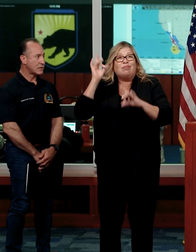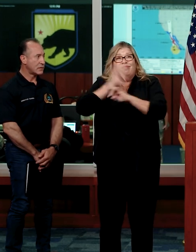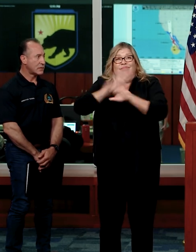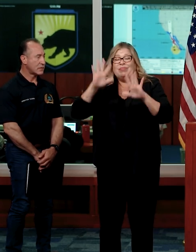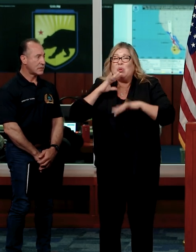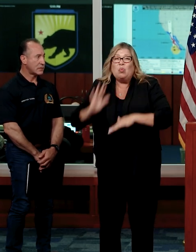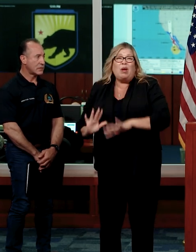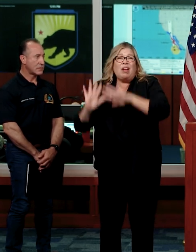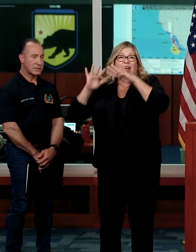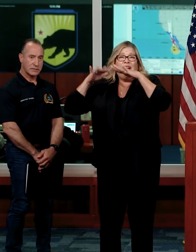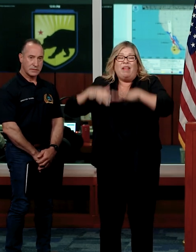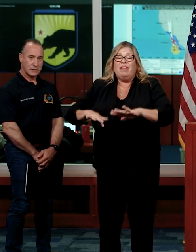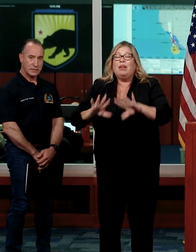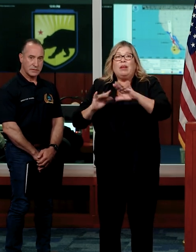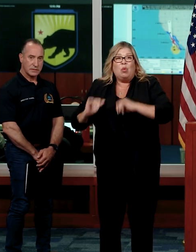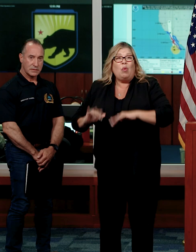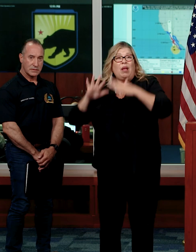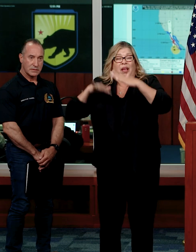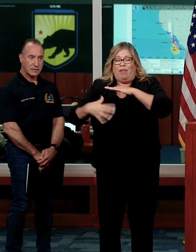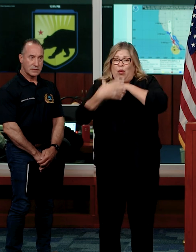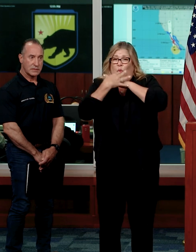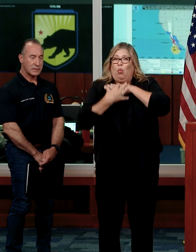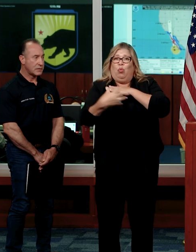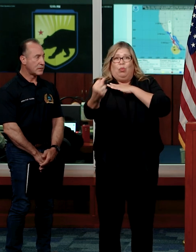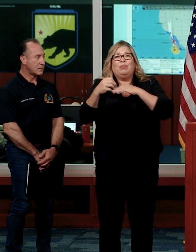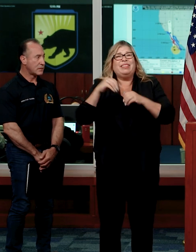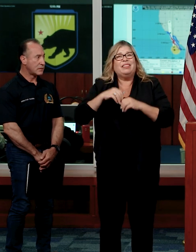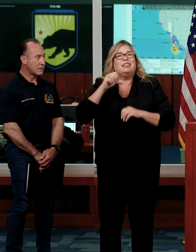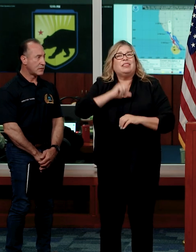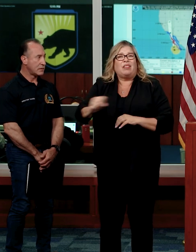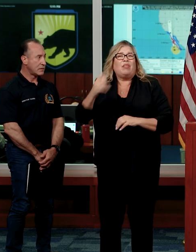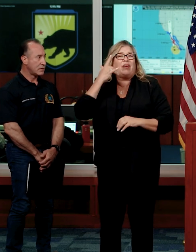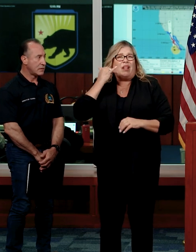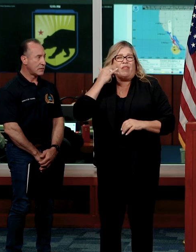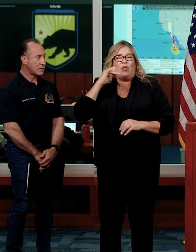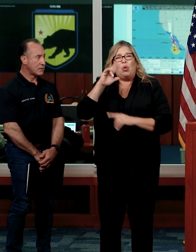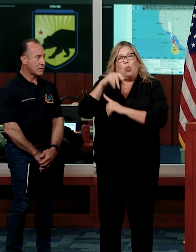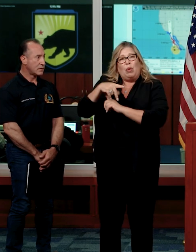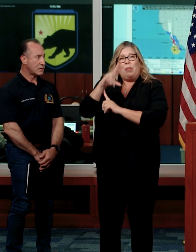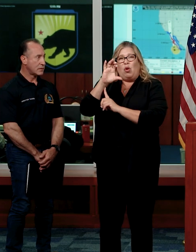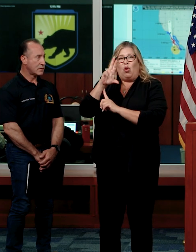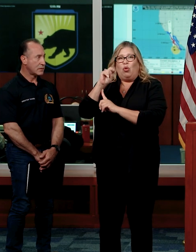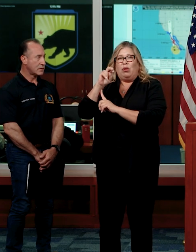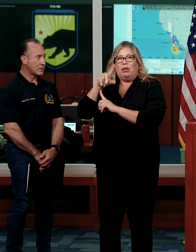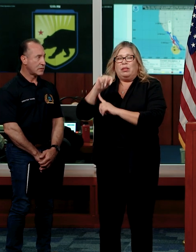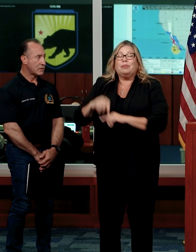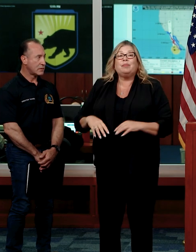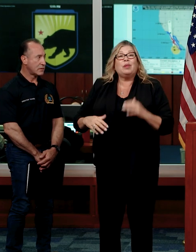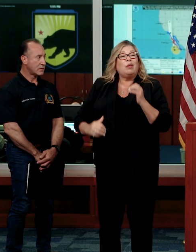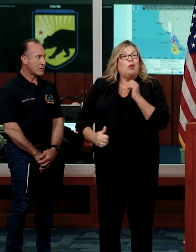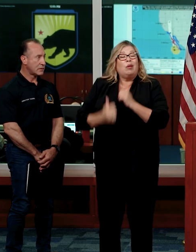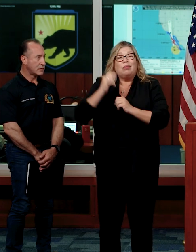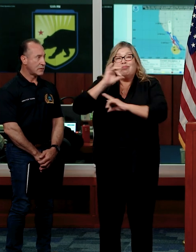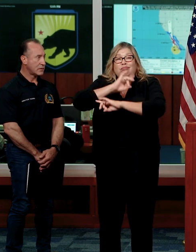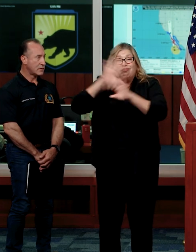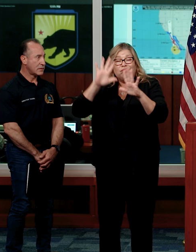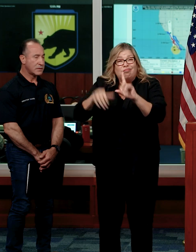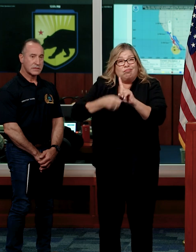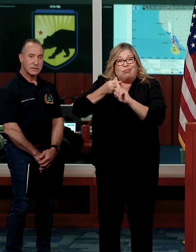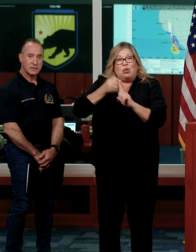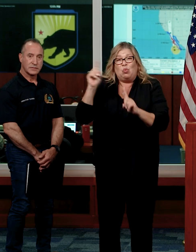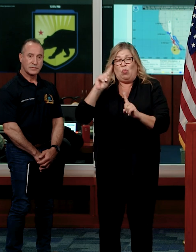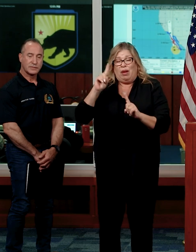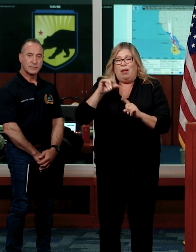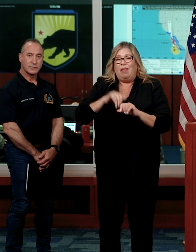current conditions along the beaches of Southern California. The worst impacts are expected on the east side of the inland mountains